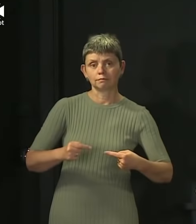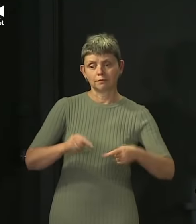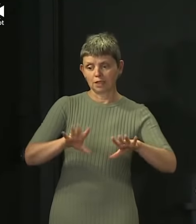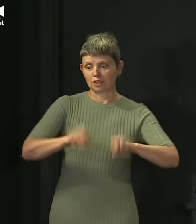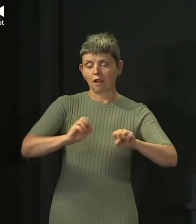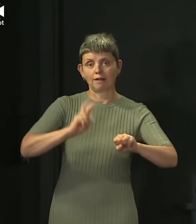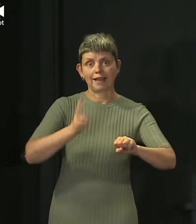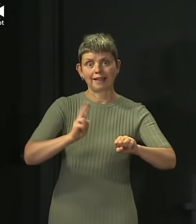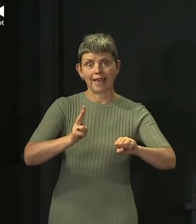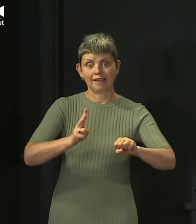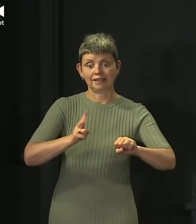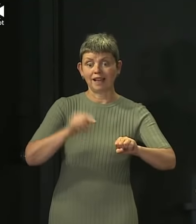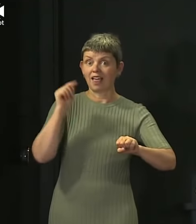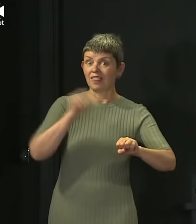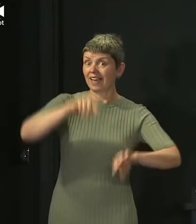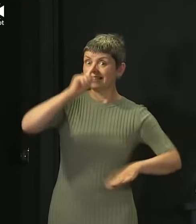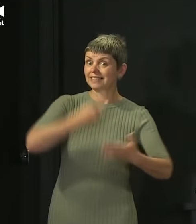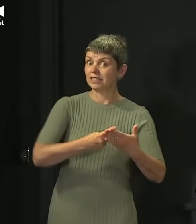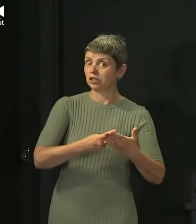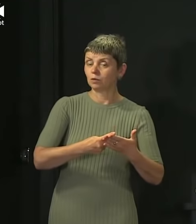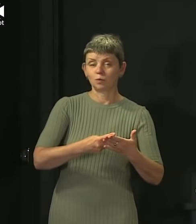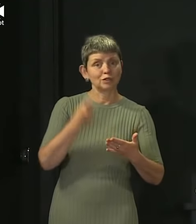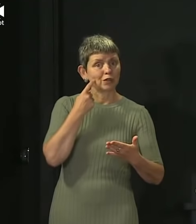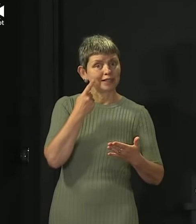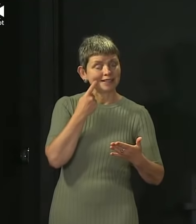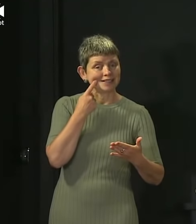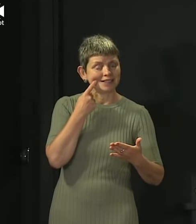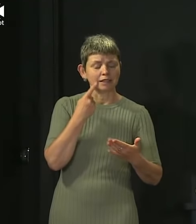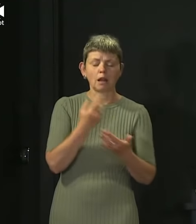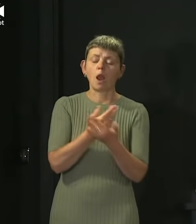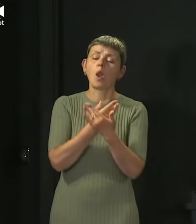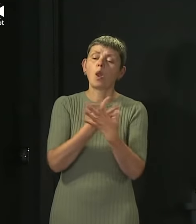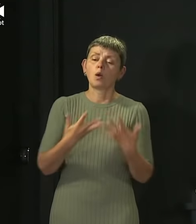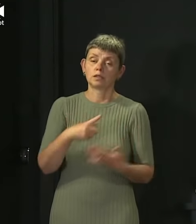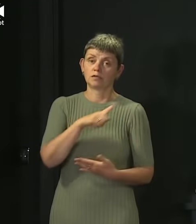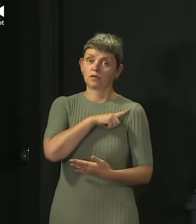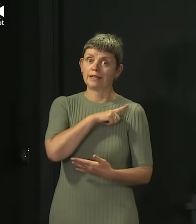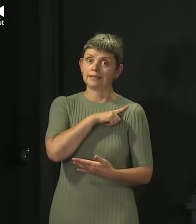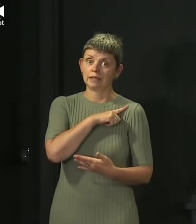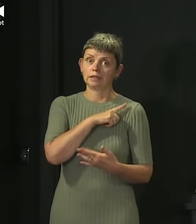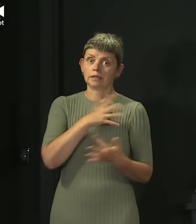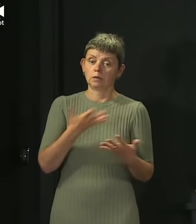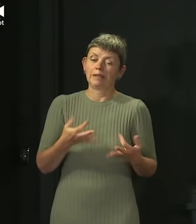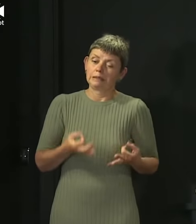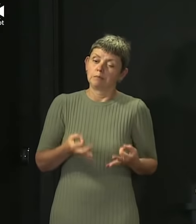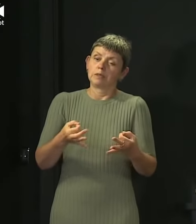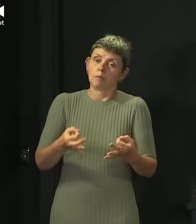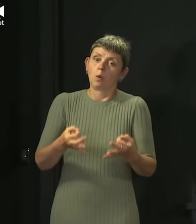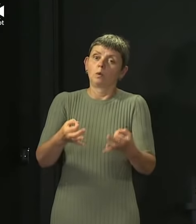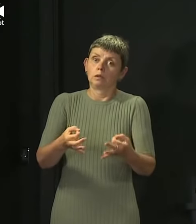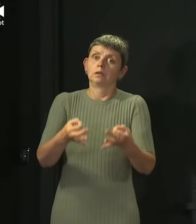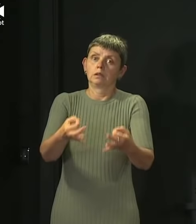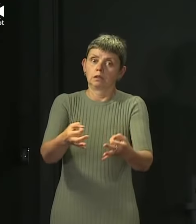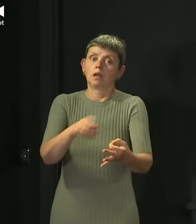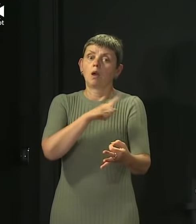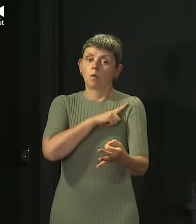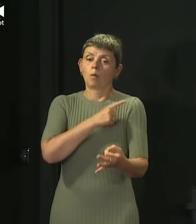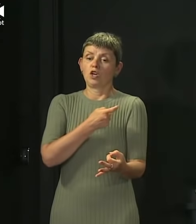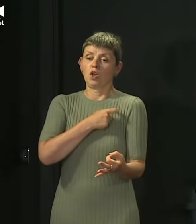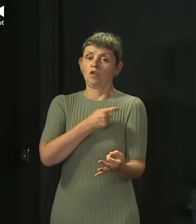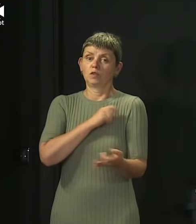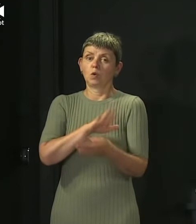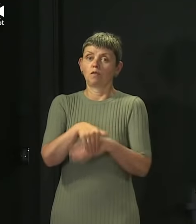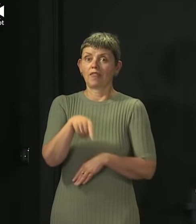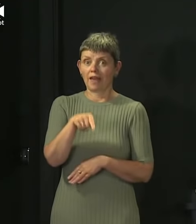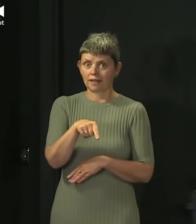again wasn't one we took lightly. There was lots of reasons why that was something we were quite nervous about. But